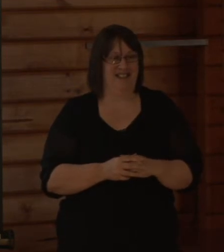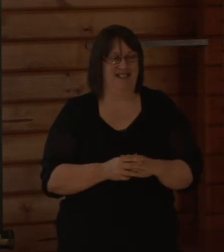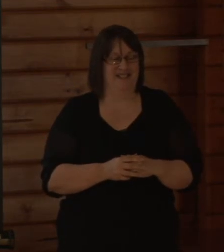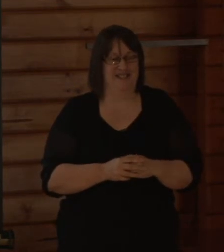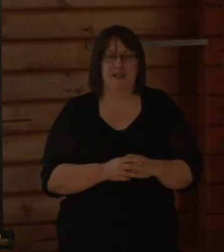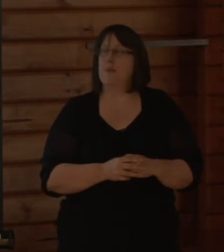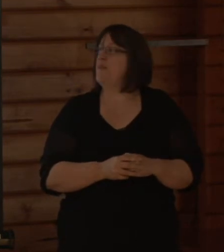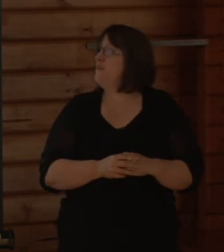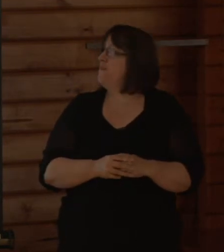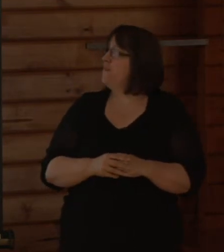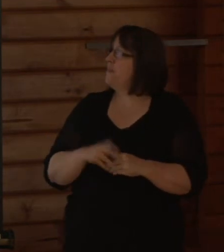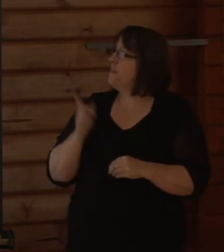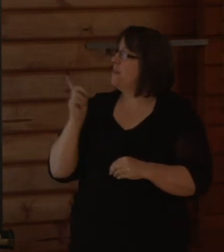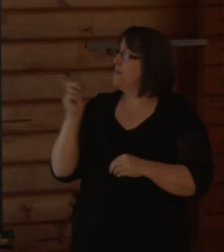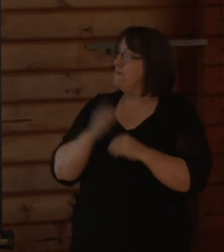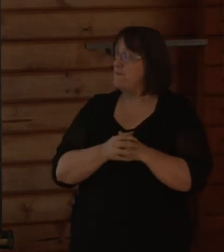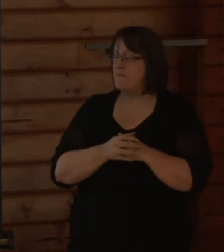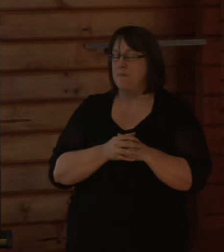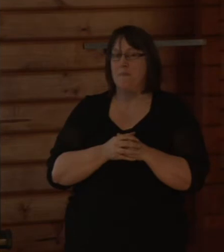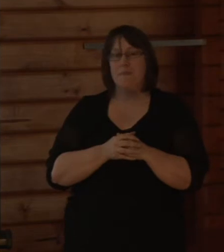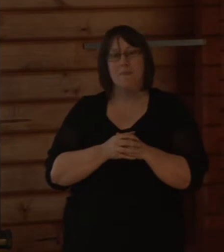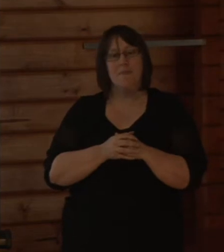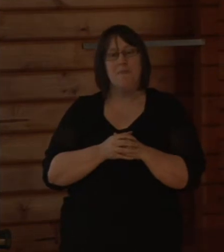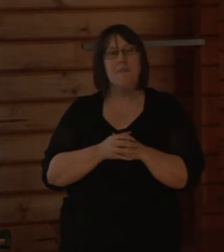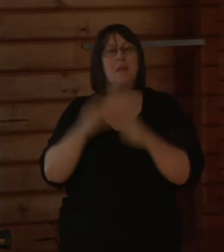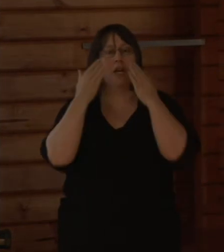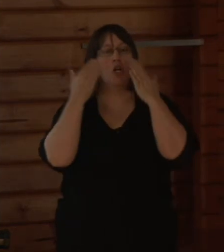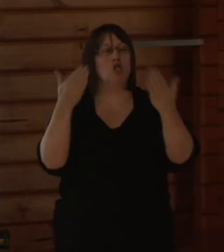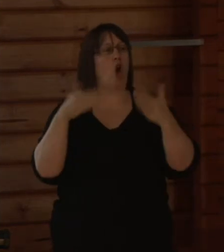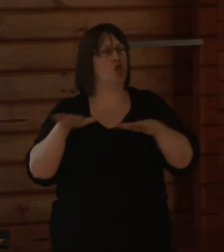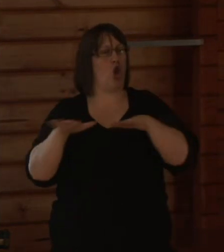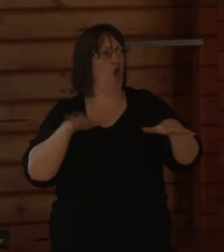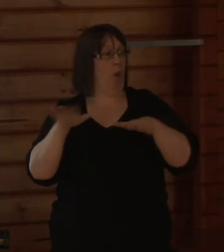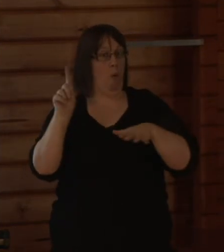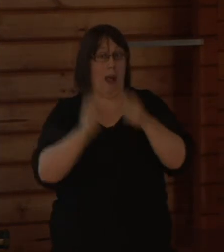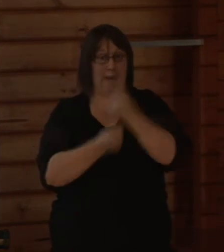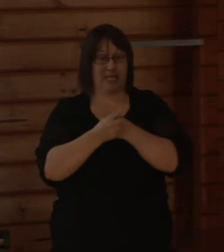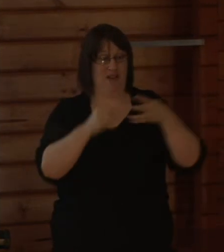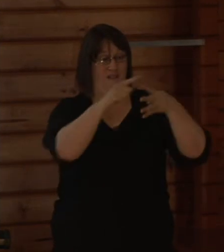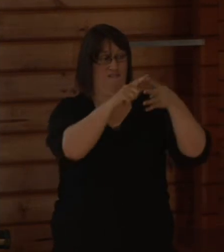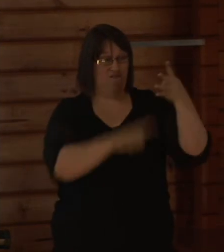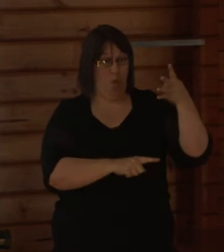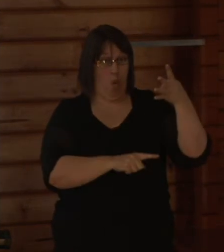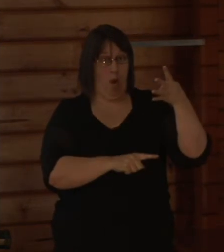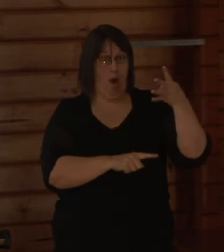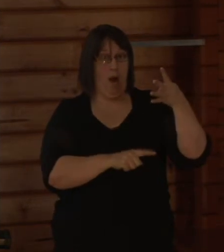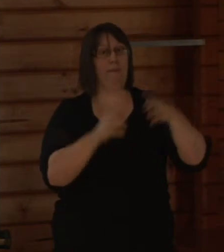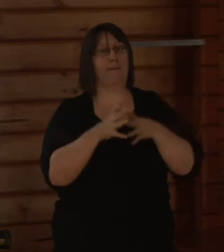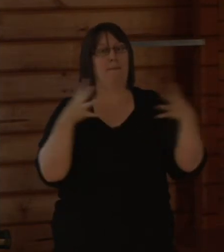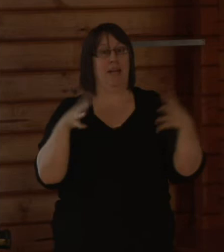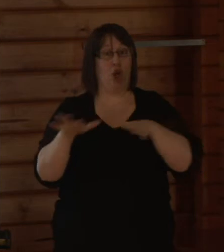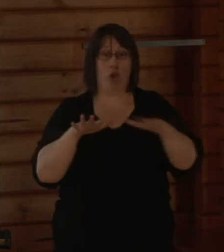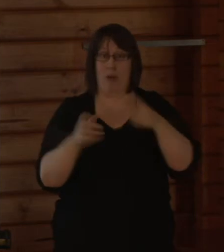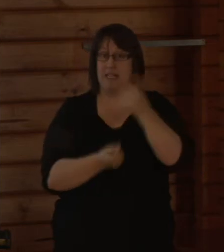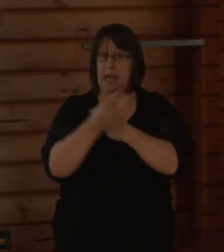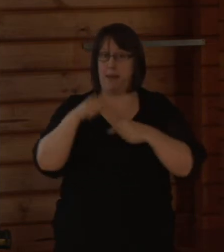The figure on the screen shows the earthquake sequence. There were four major earthquakes that